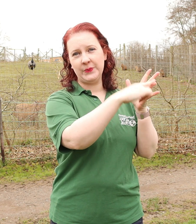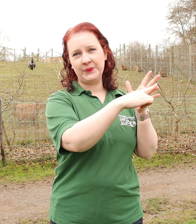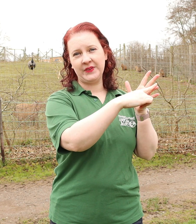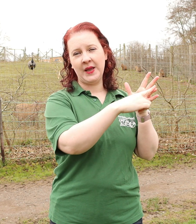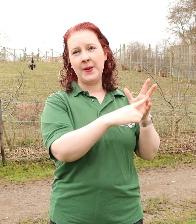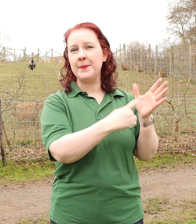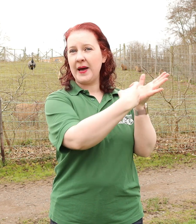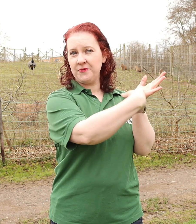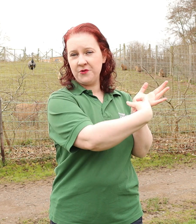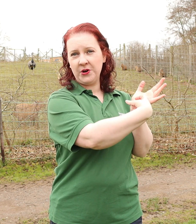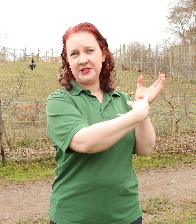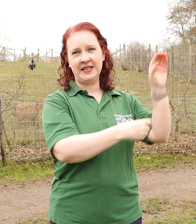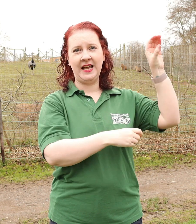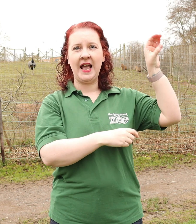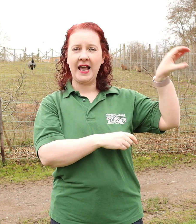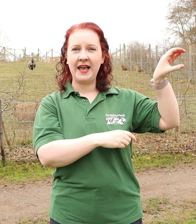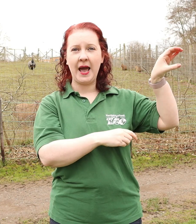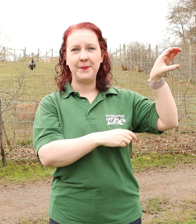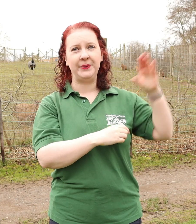by Rod Campbell.